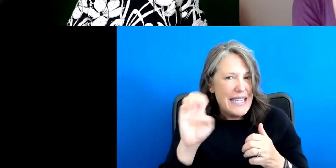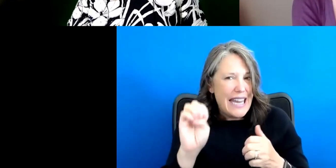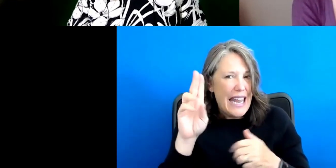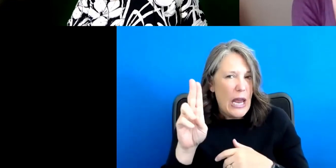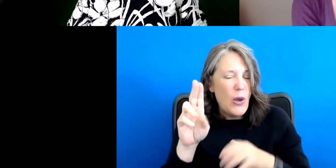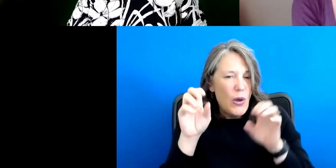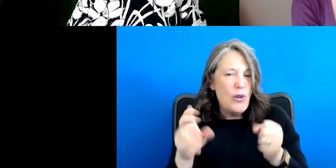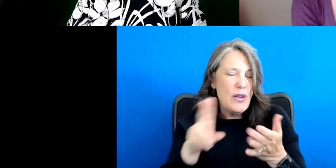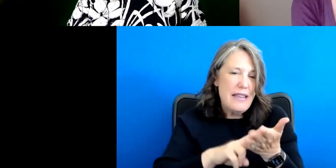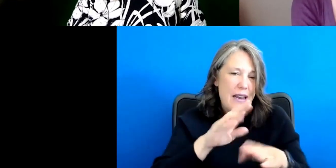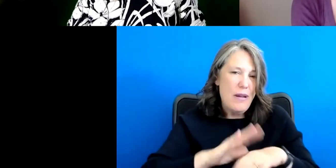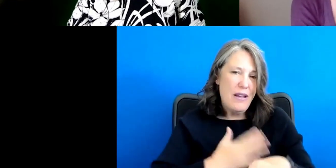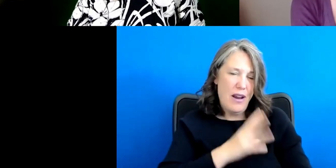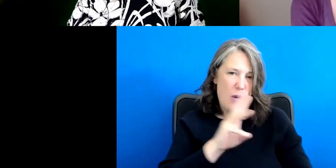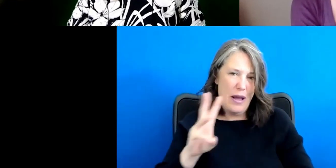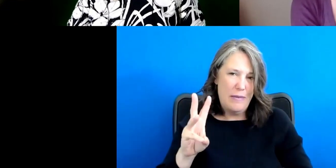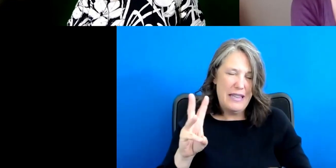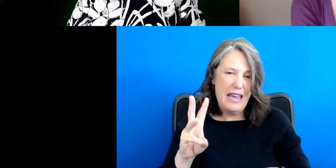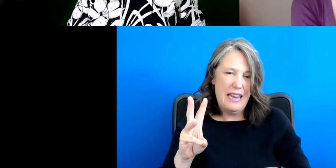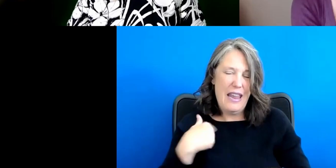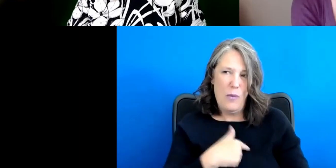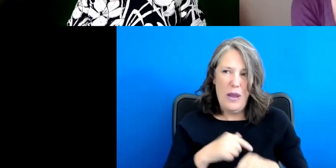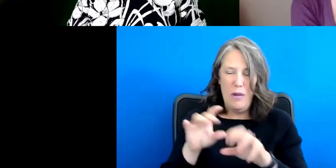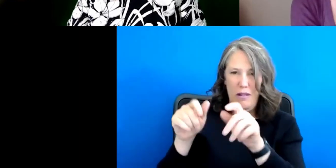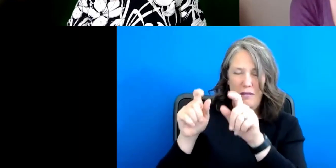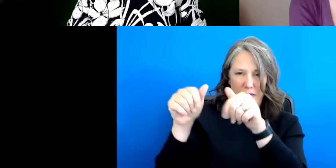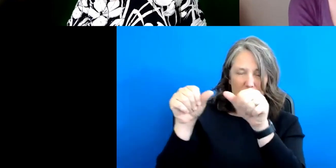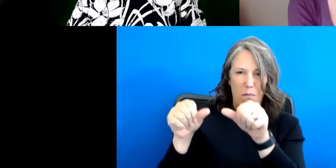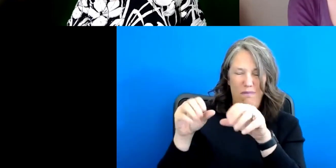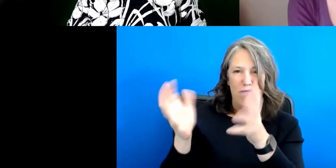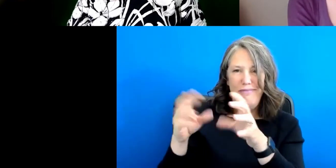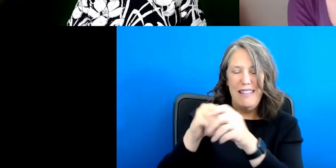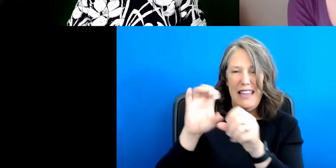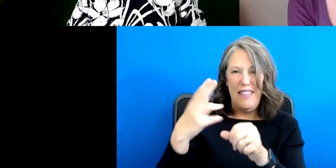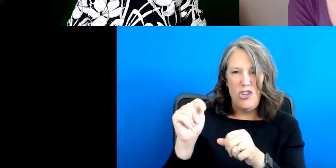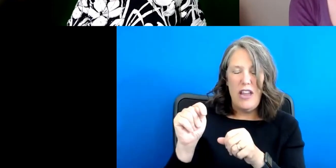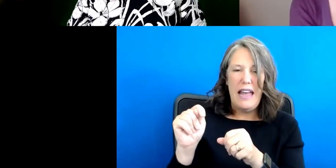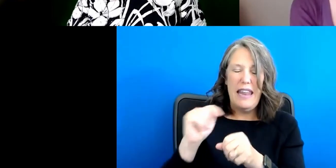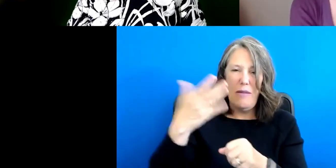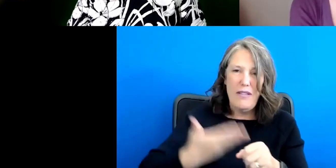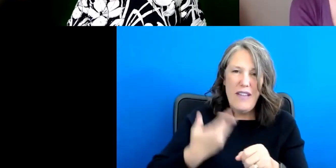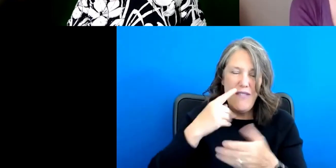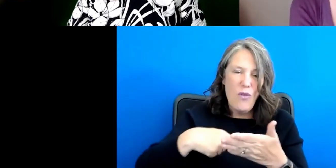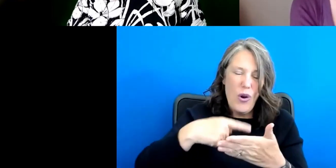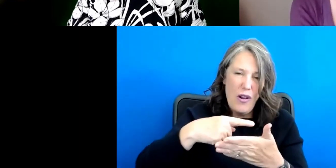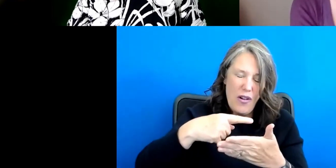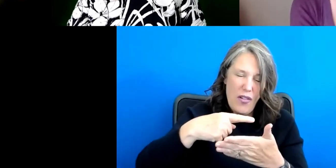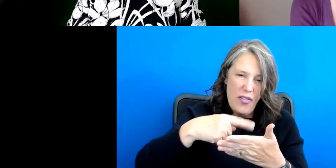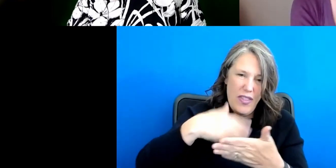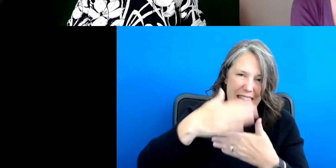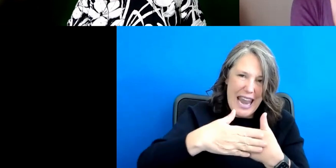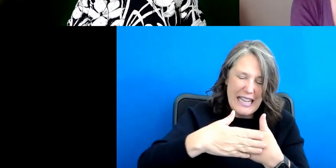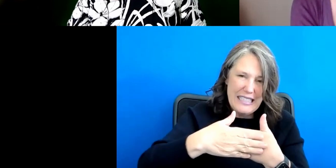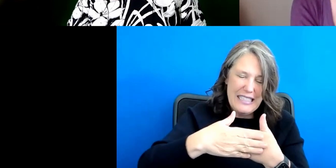you can sign up on our website and we'll post the link in the chat for that. And we invite you to join us again for our next ability webinar. And that's